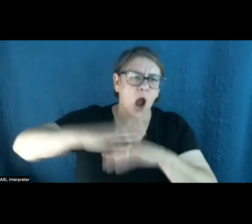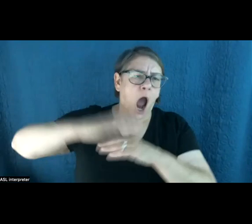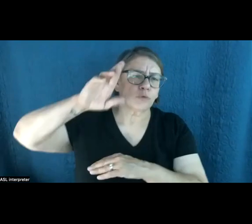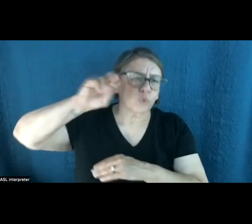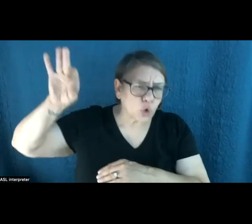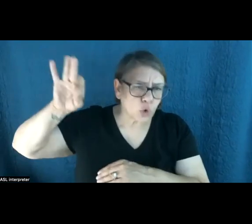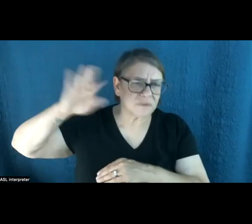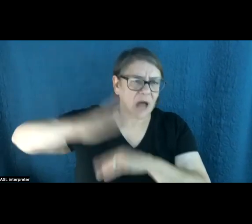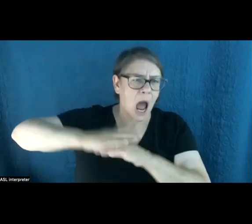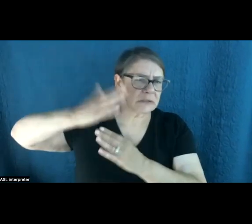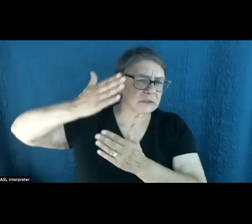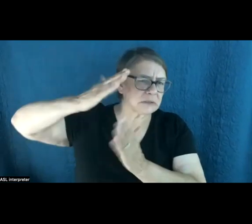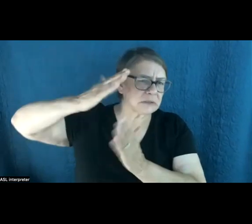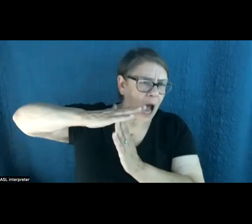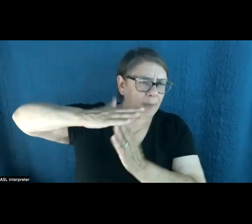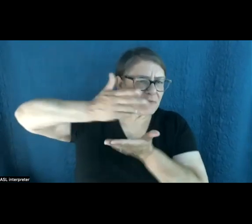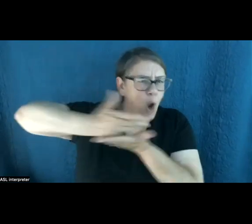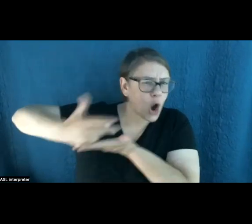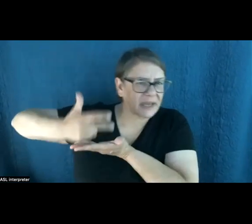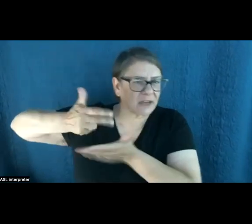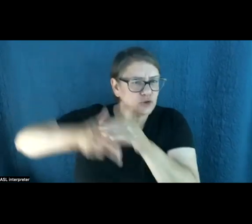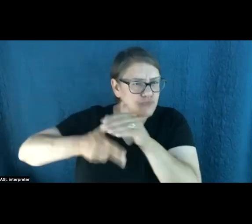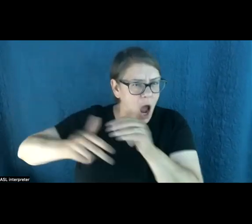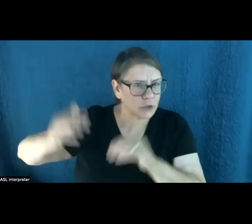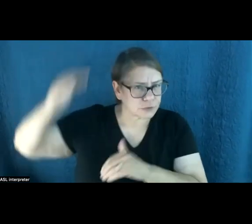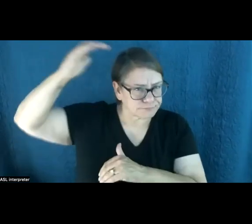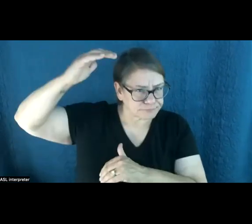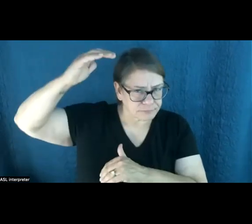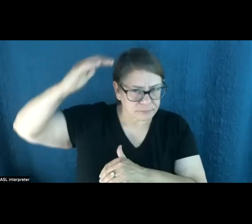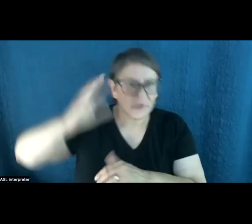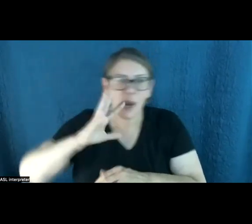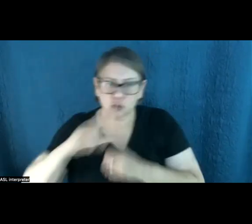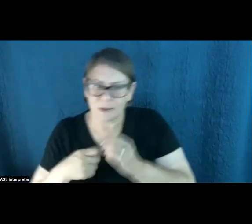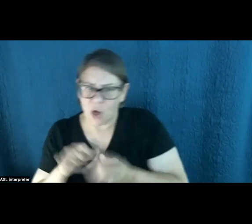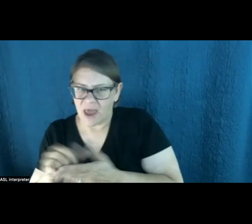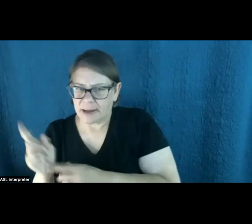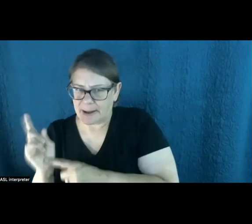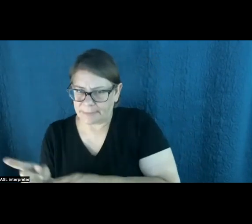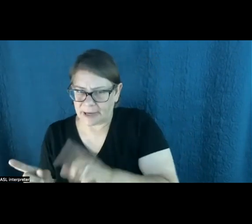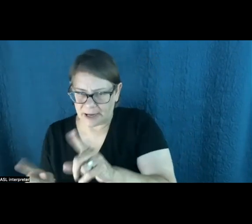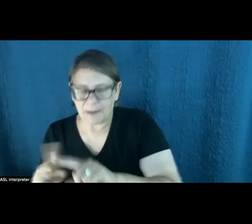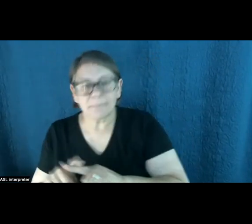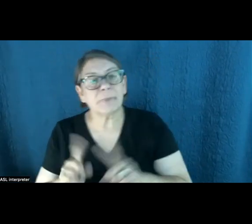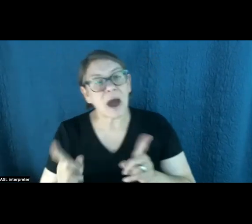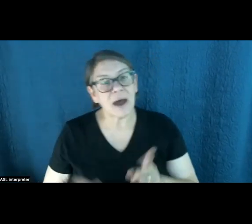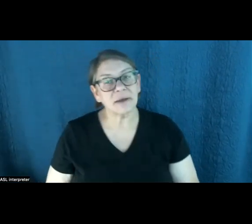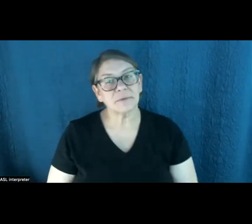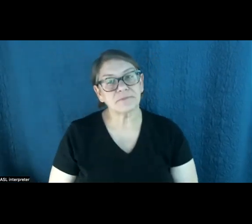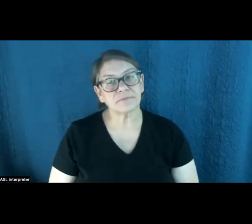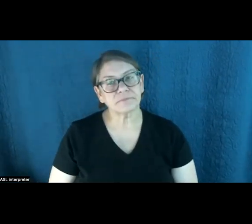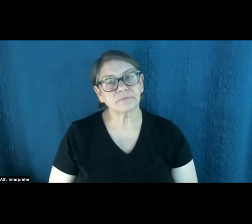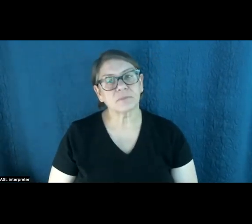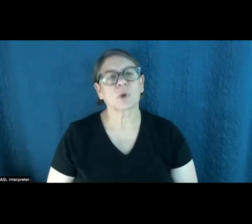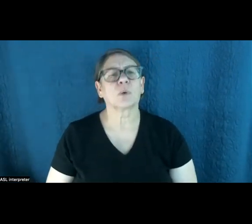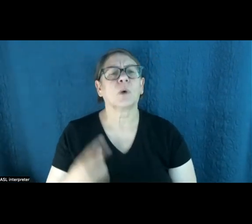lots and other spaces within cities. And I promise I'll get back to the rooftop solar question in just a couple minutes. But I would say one of the